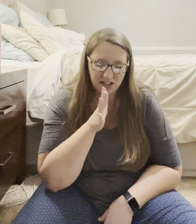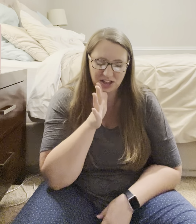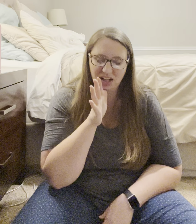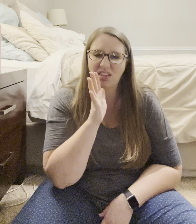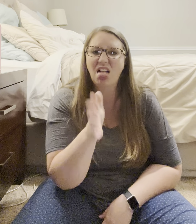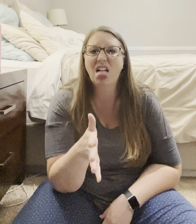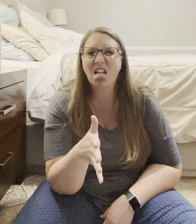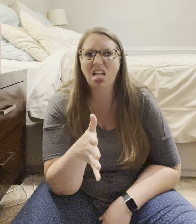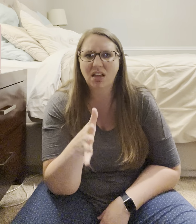like you're like.